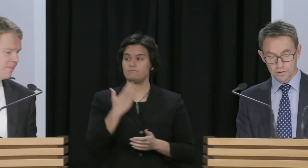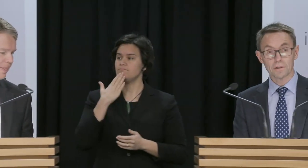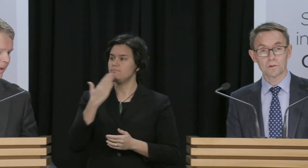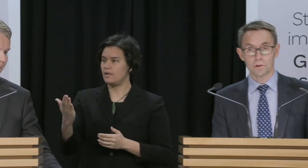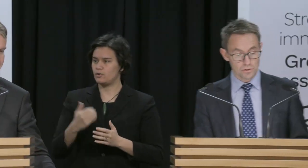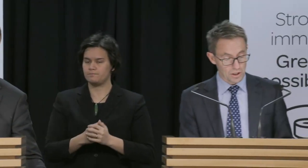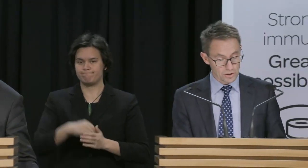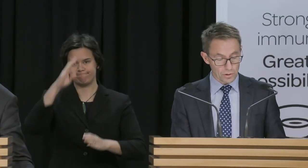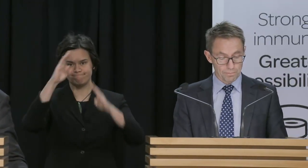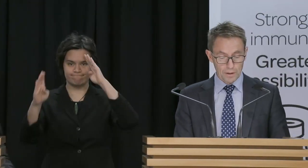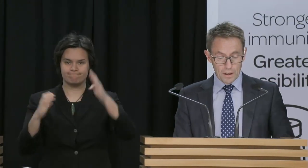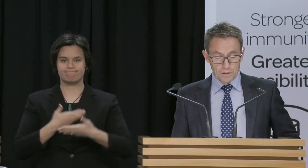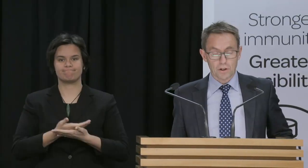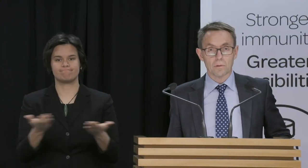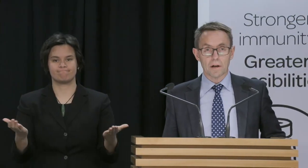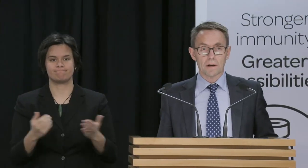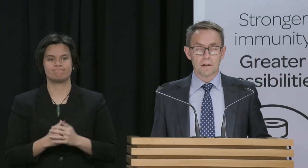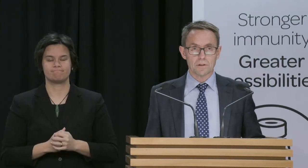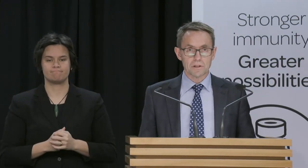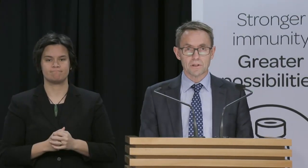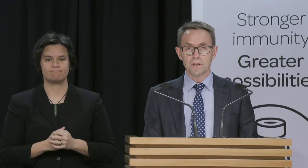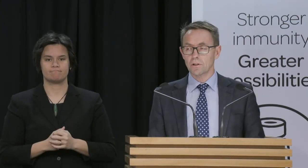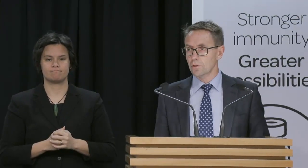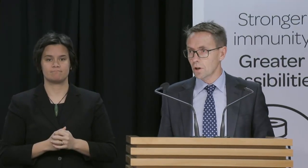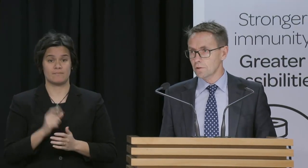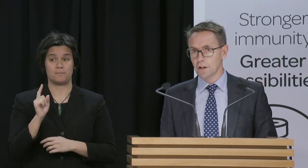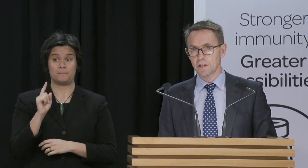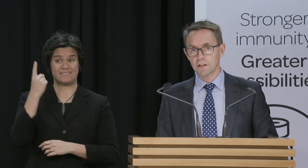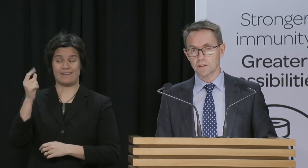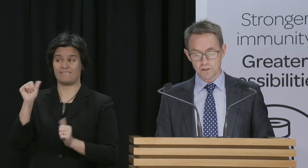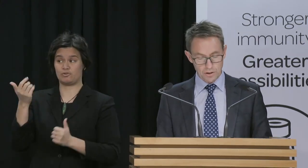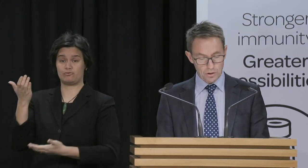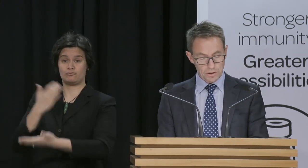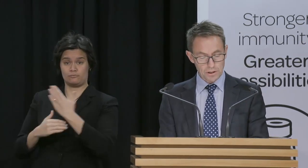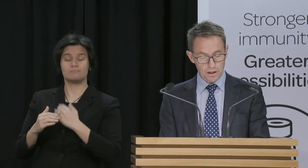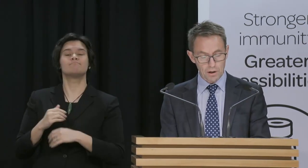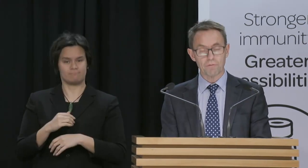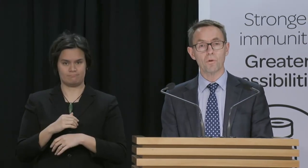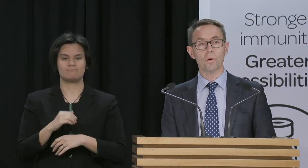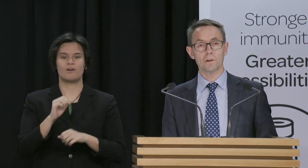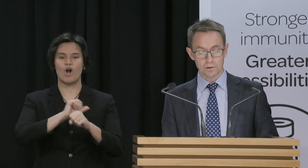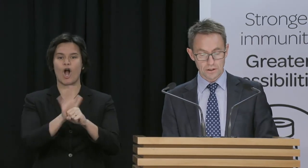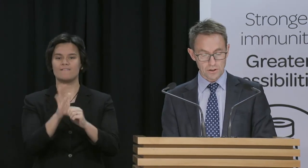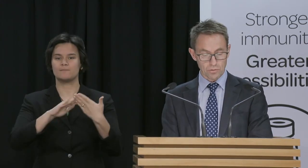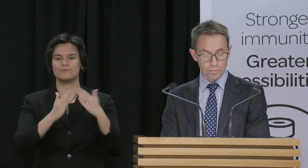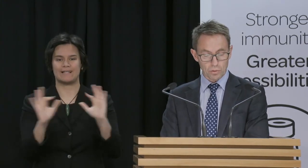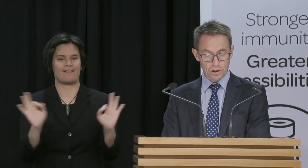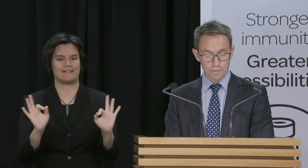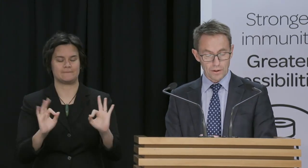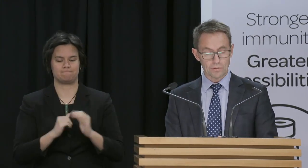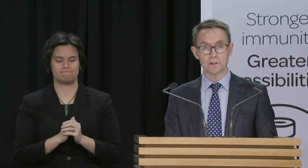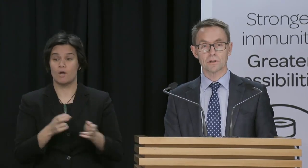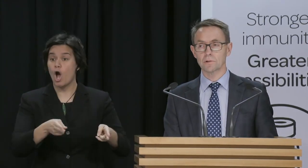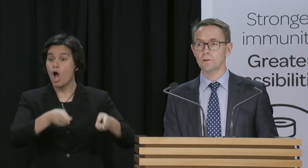Thank you, Minister. Kia ora kouta katoa. So, as the Minister said, no COVID-19 cases in the community, and we have four new cases to